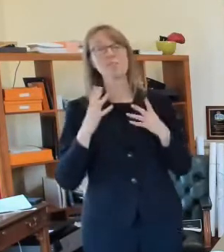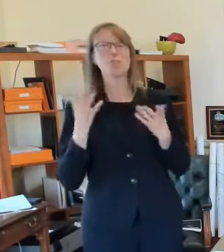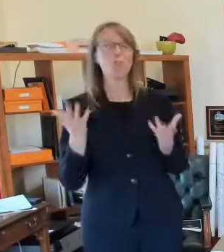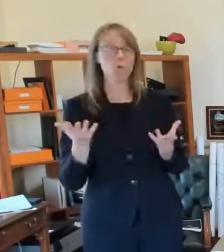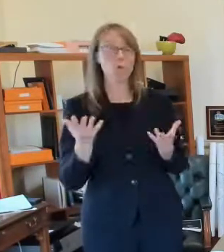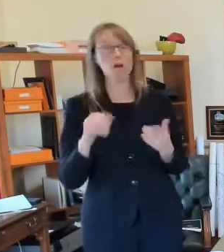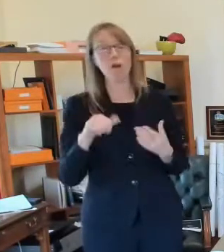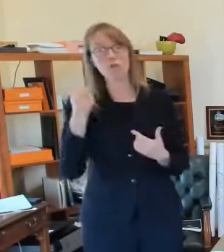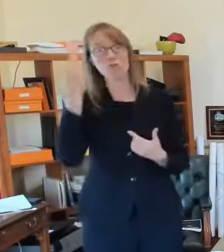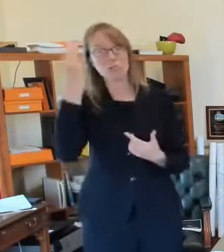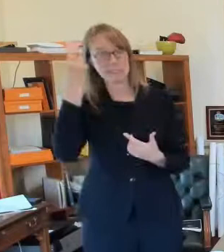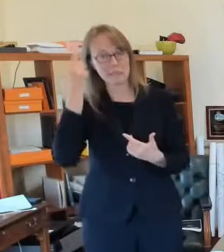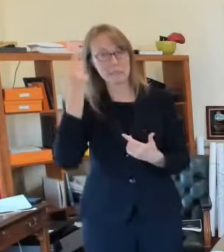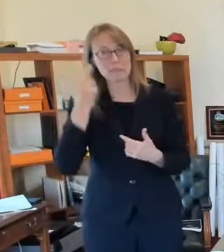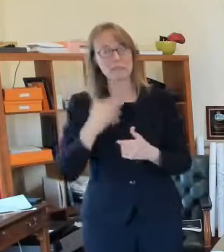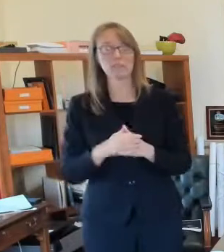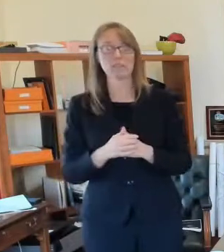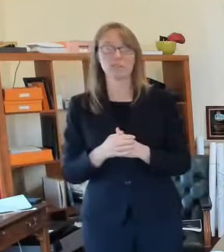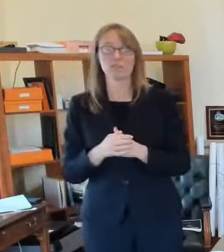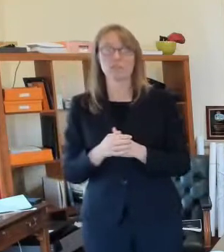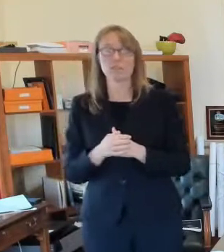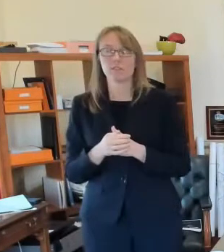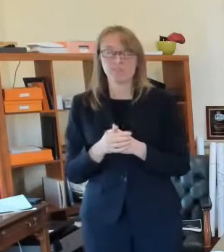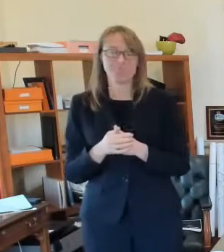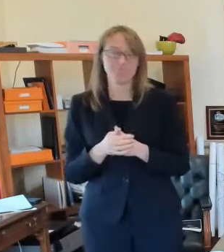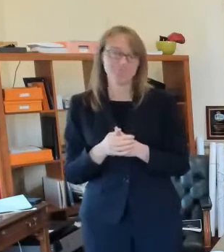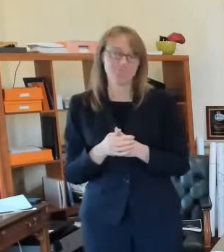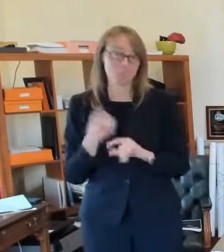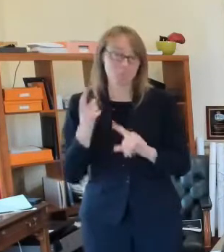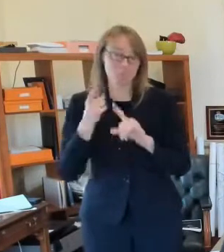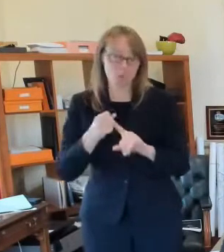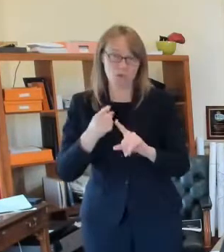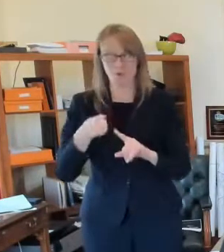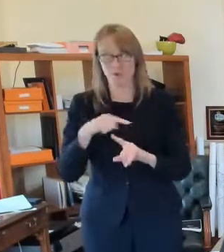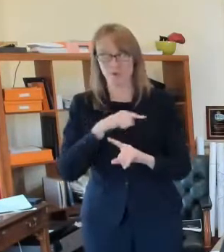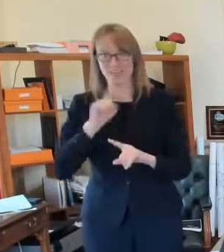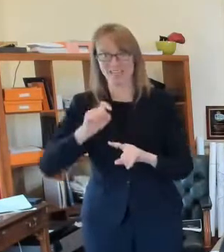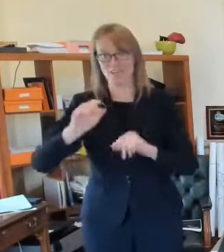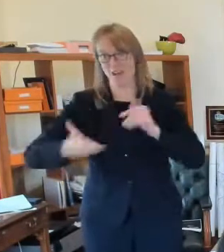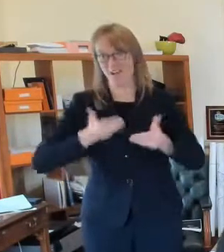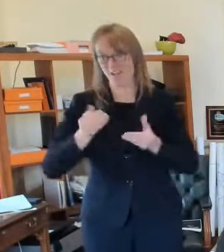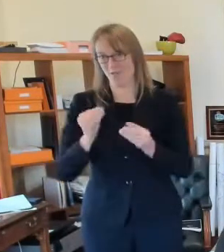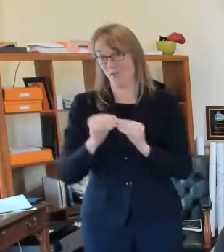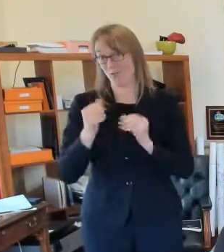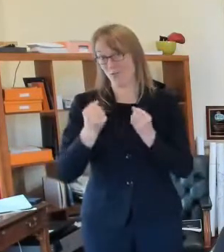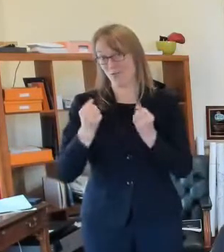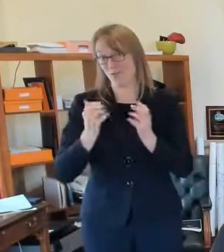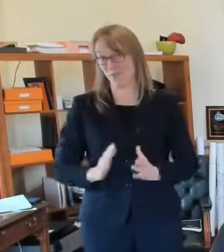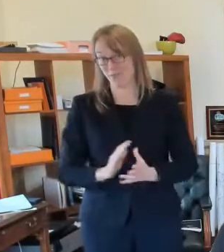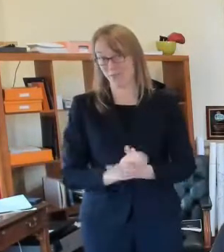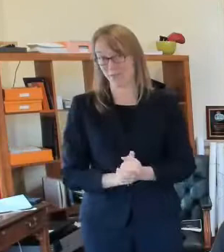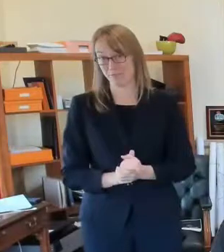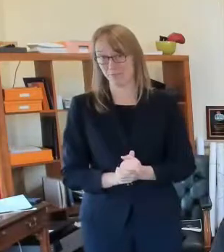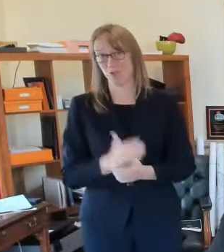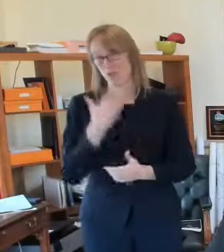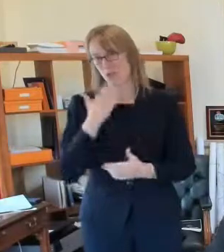saturdays we need more drivers so good opportunity questions